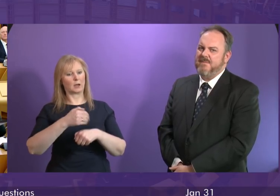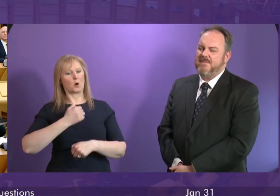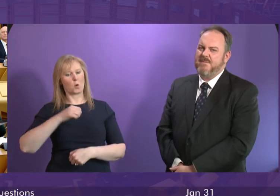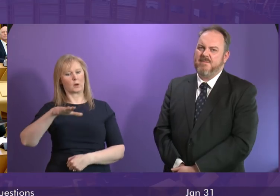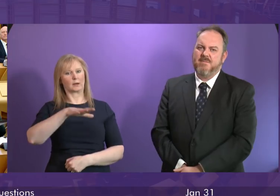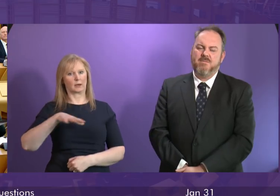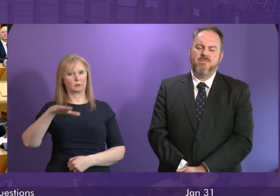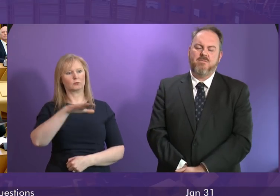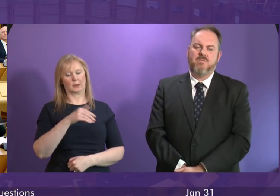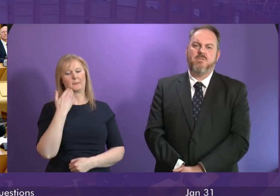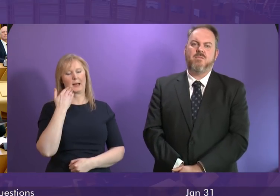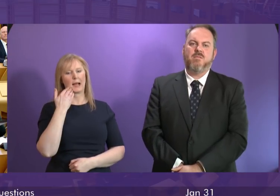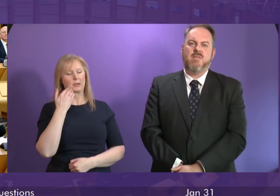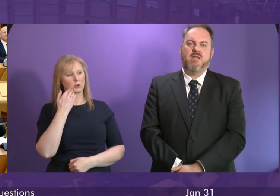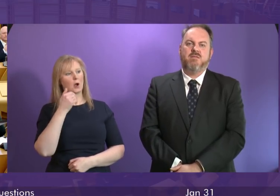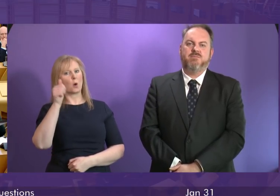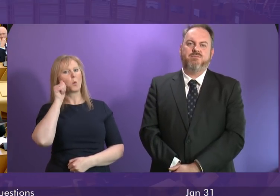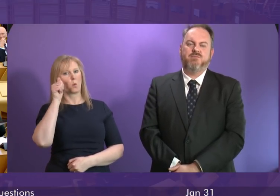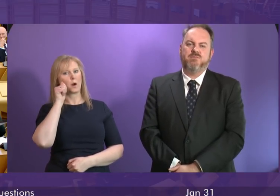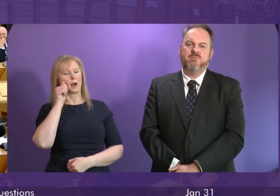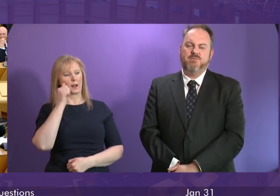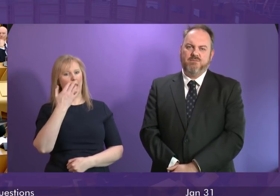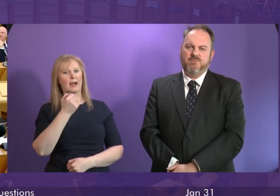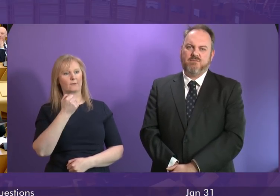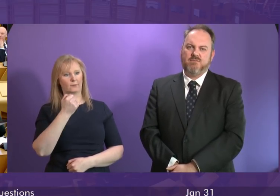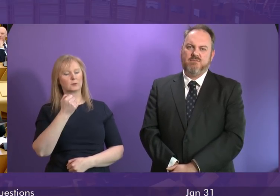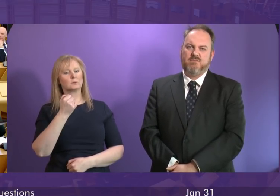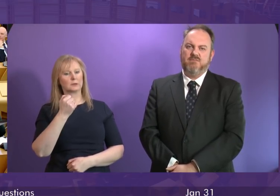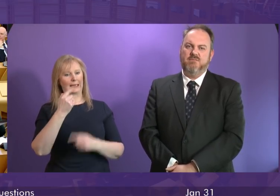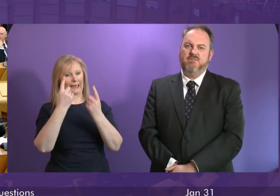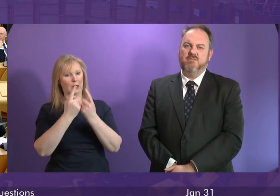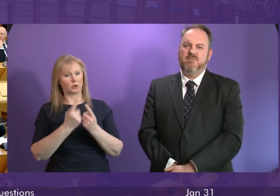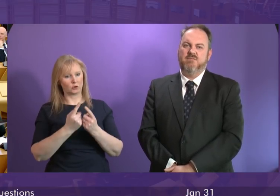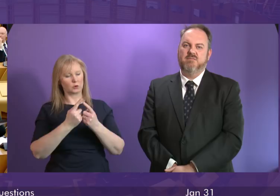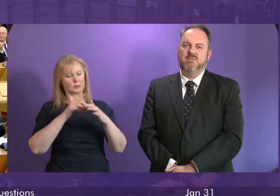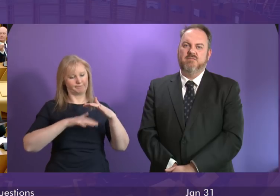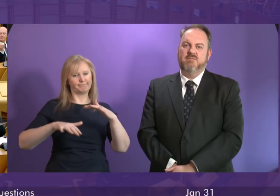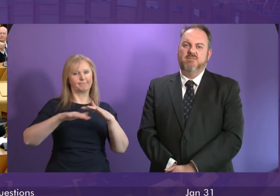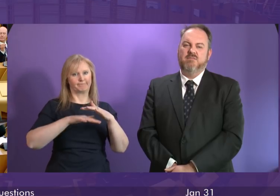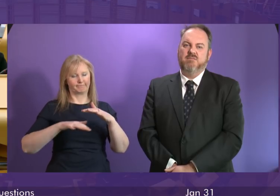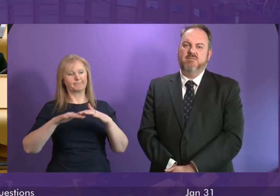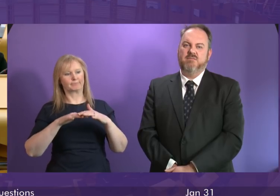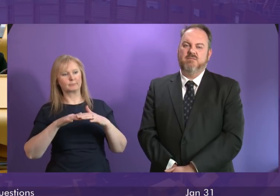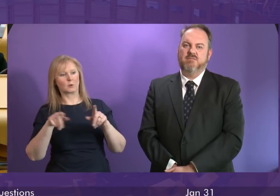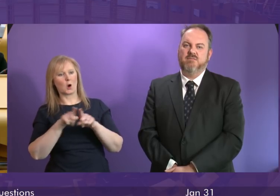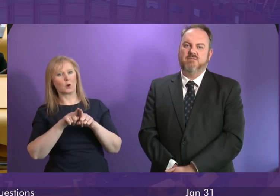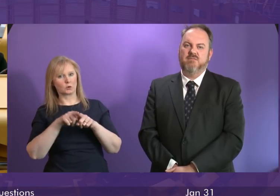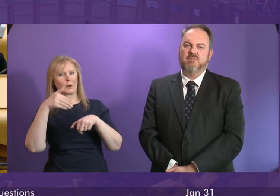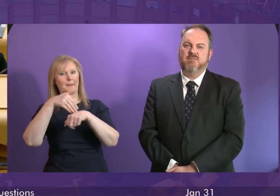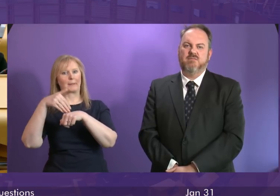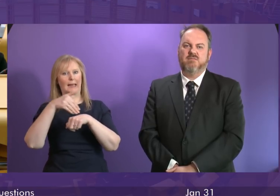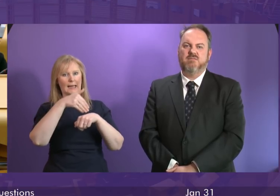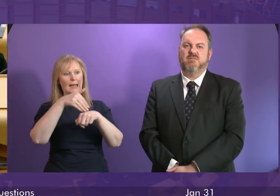in the past so I'm very well aware both of the issues underlying this question but also the impact